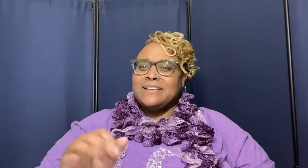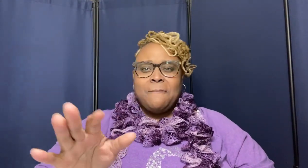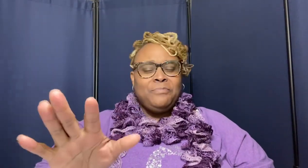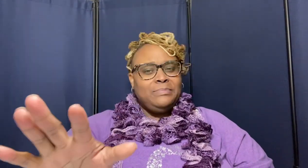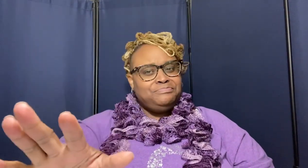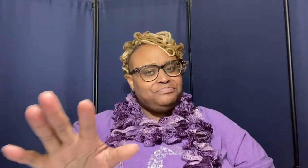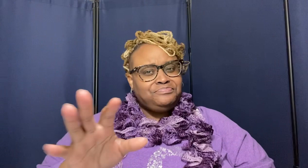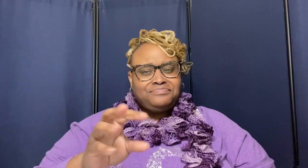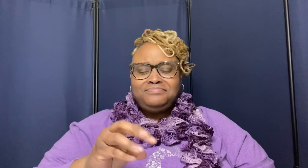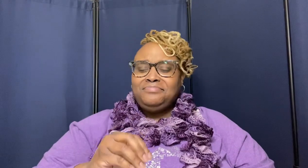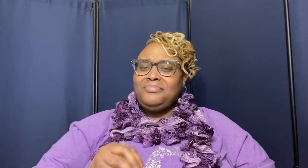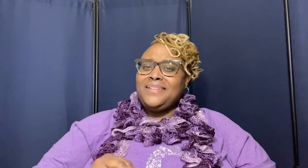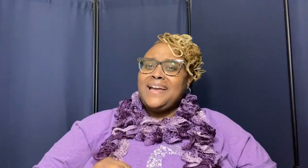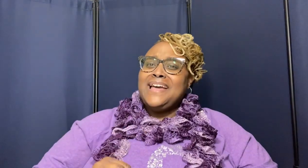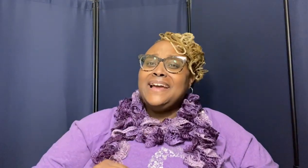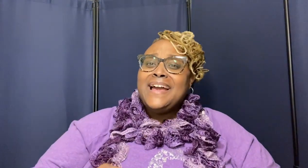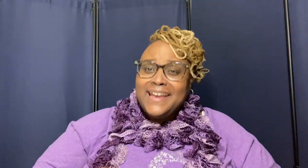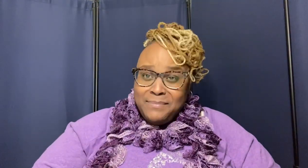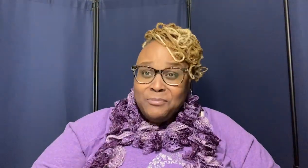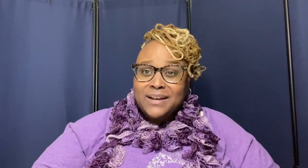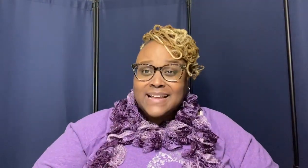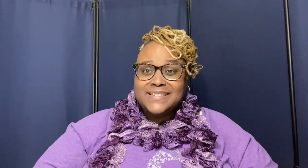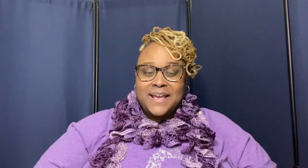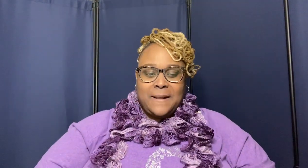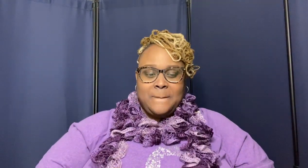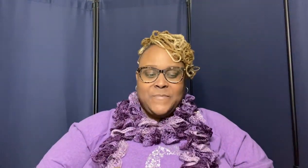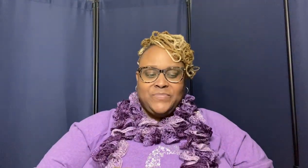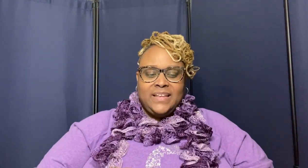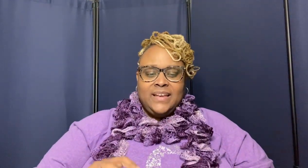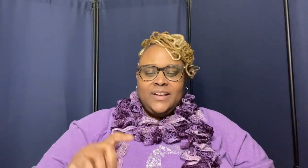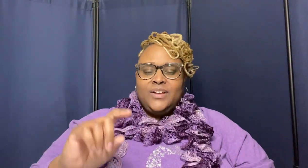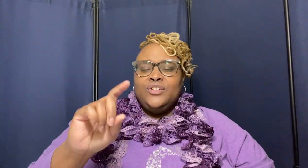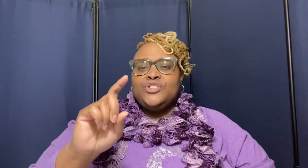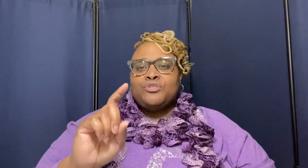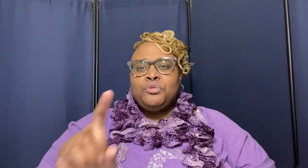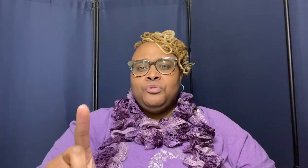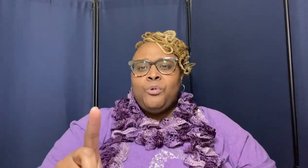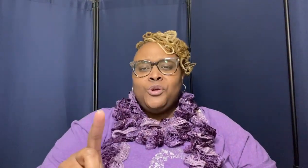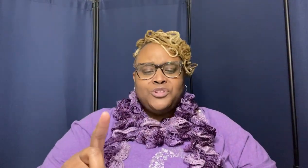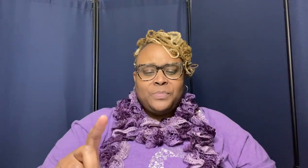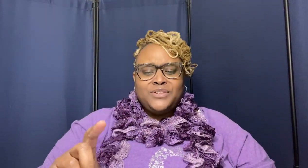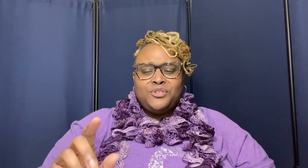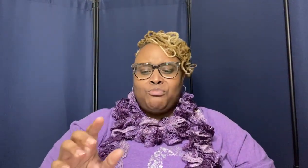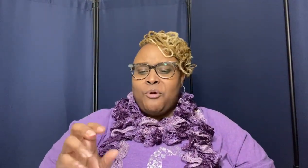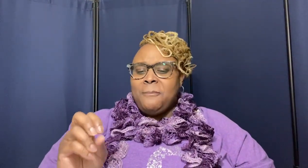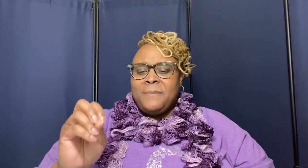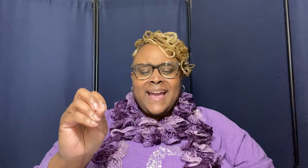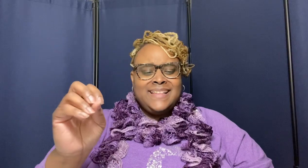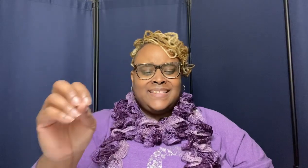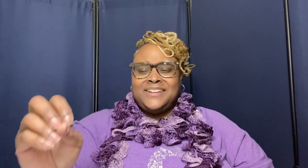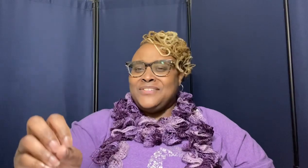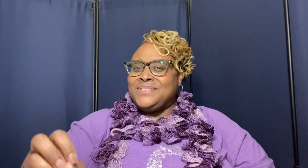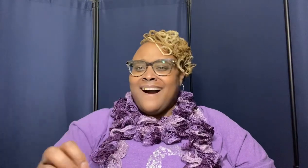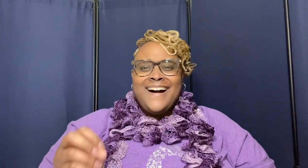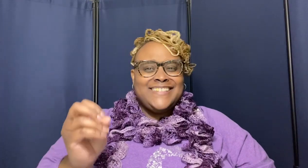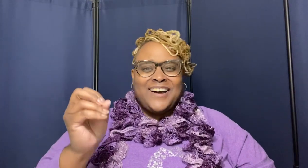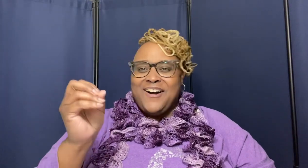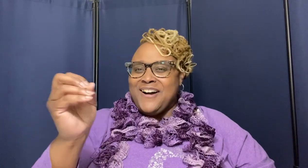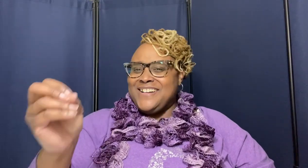hear me what i say true worship is the romancing of god's heart